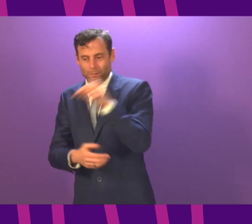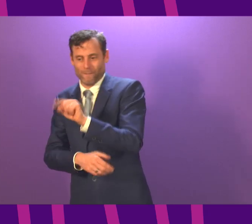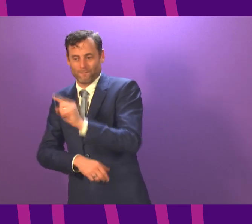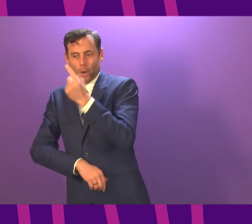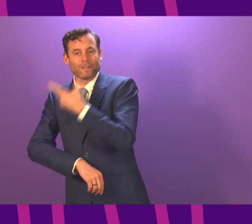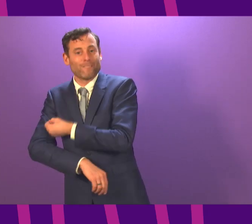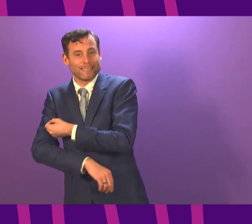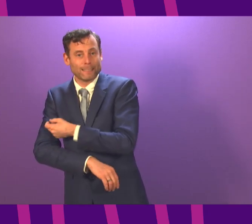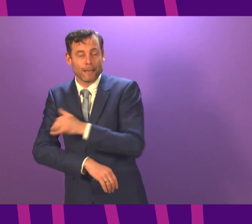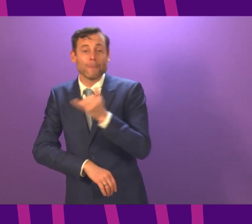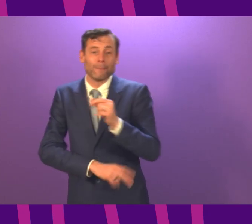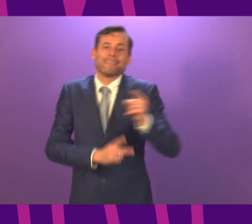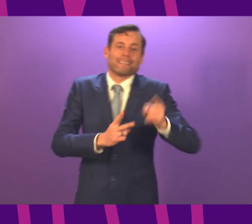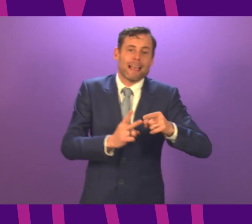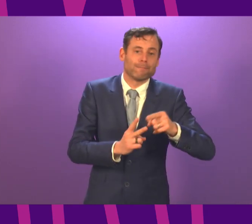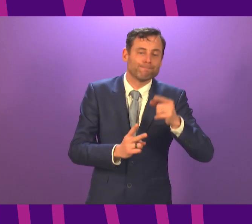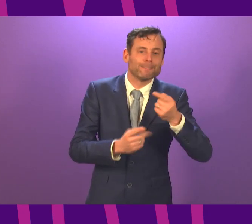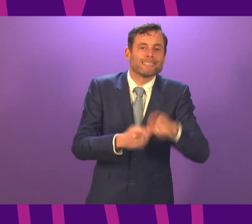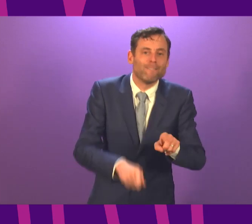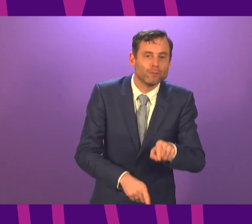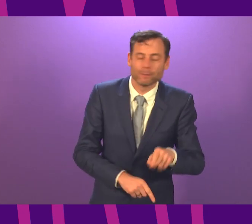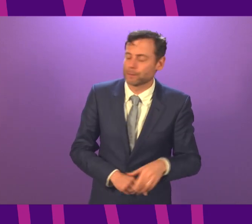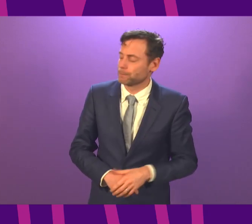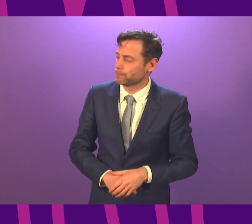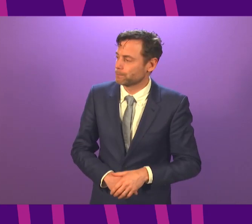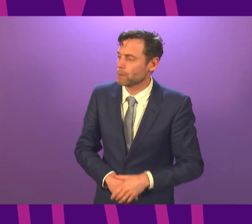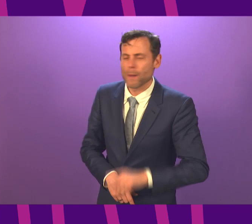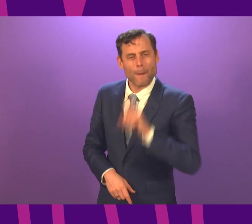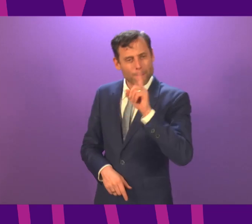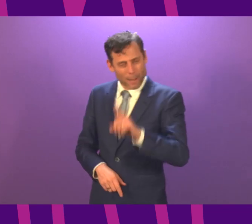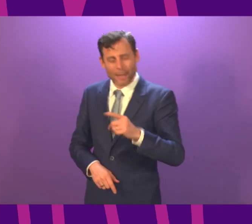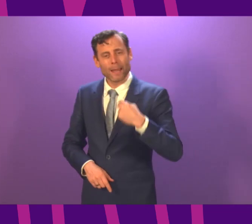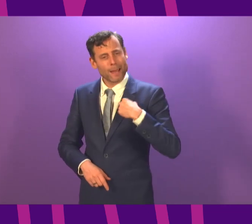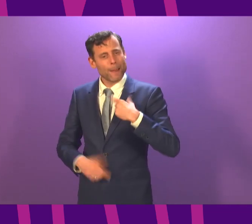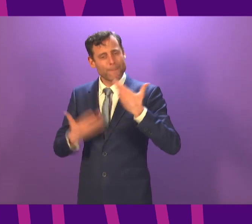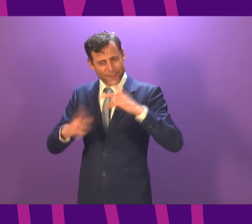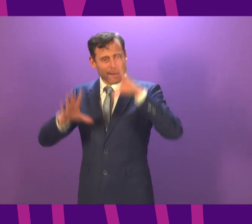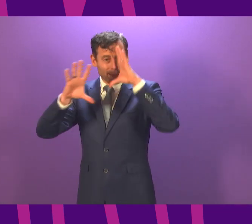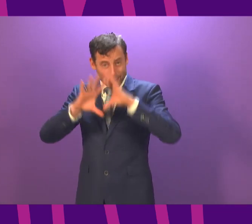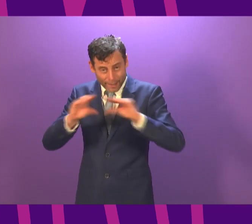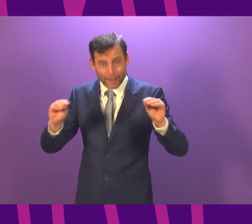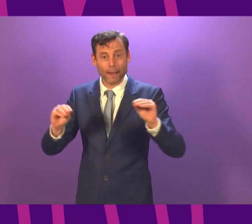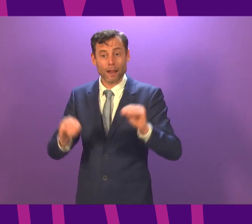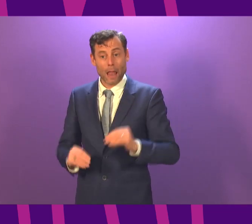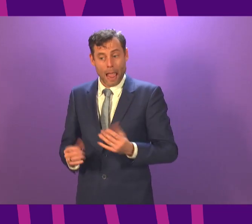As this information becomes firmer and clearer we will set that out. set out as much as I can today and that hopefully becomes clearer